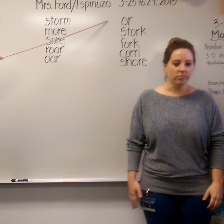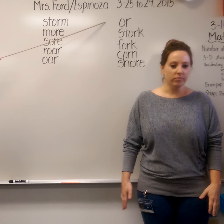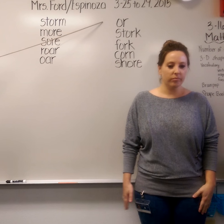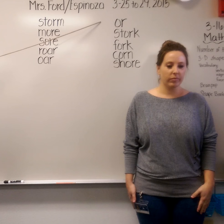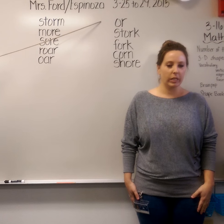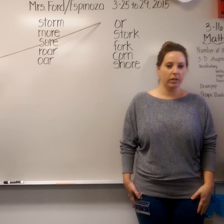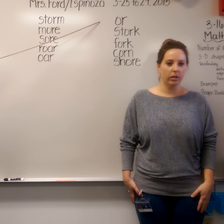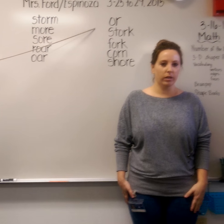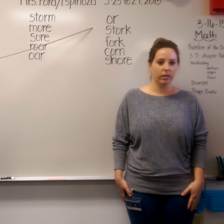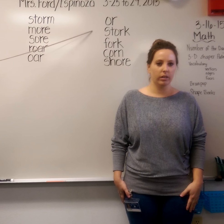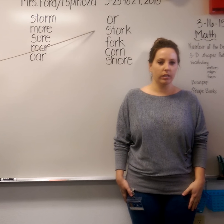Stork.